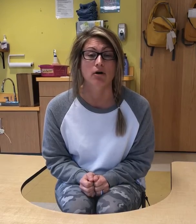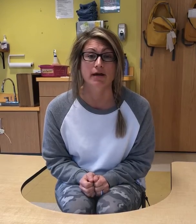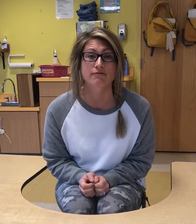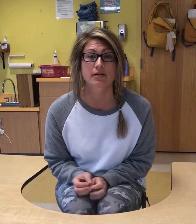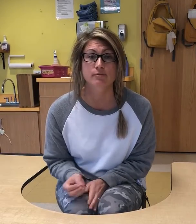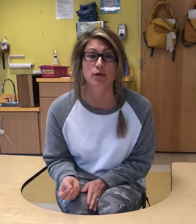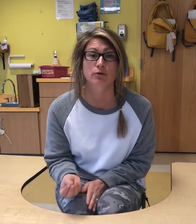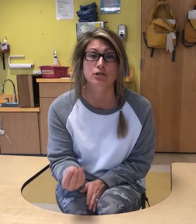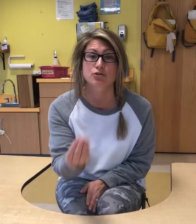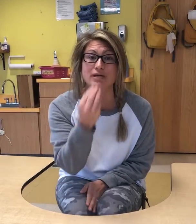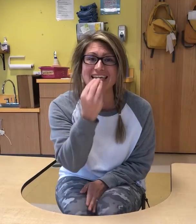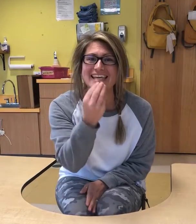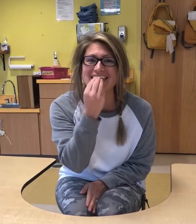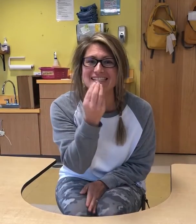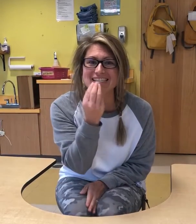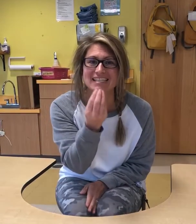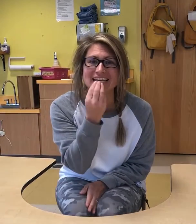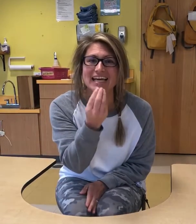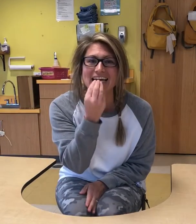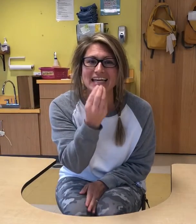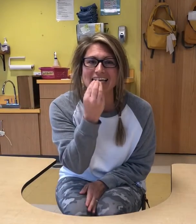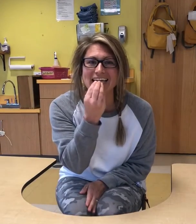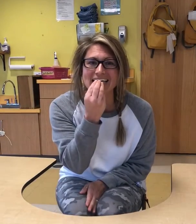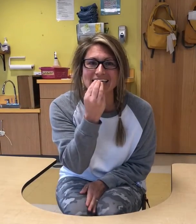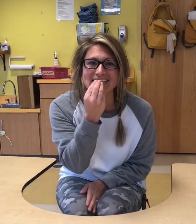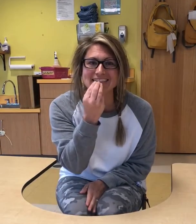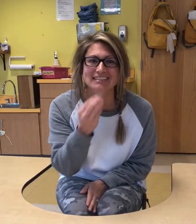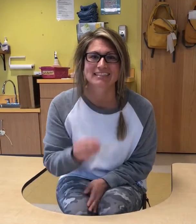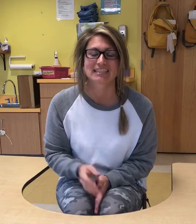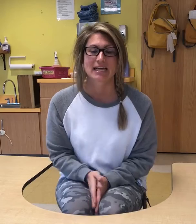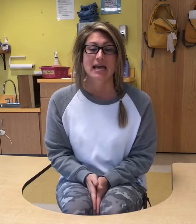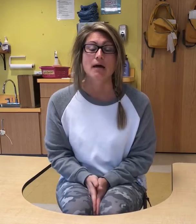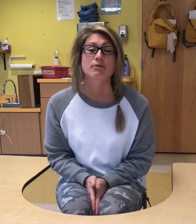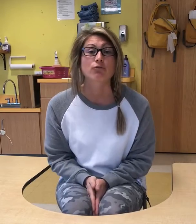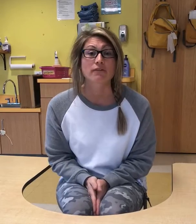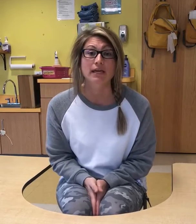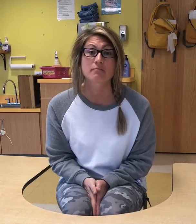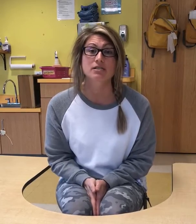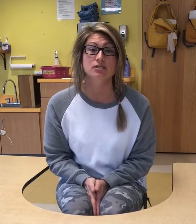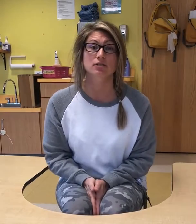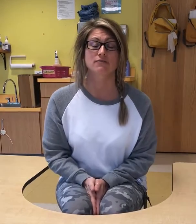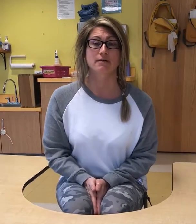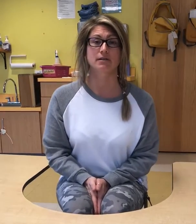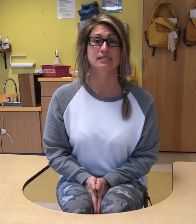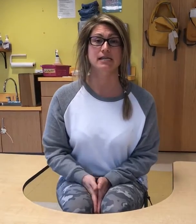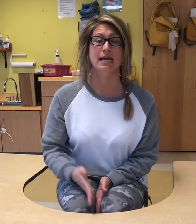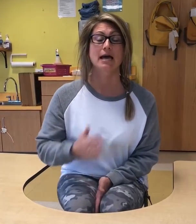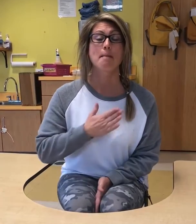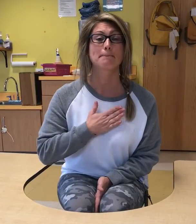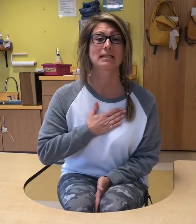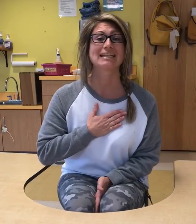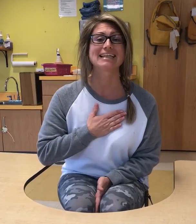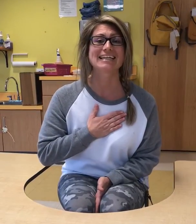alright friends, we are going to eat, eat, and before they can be served they must say, please.